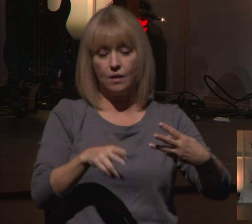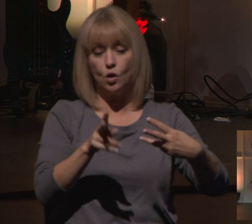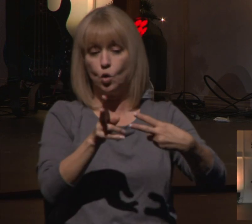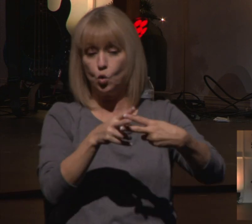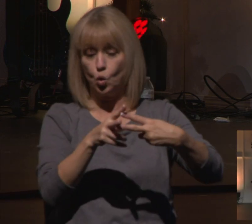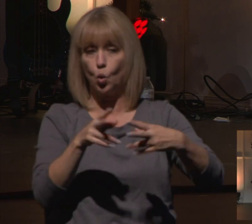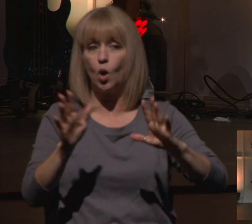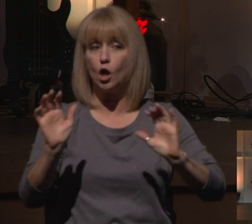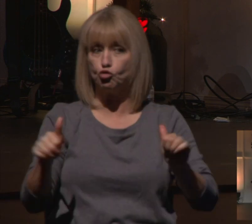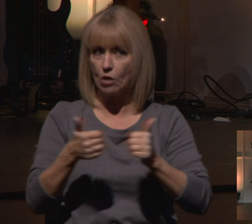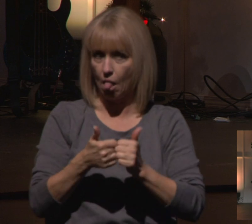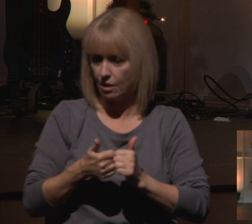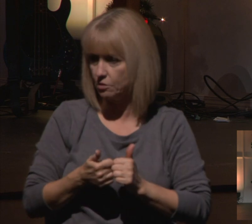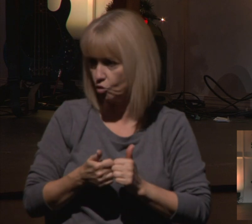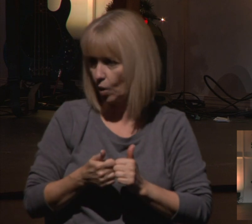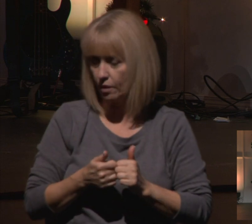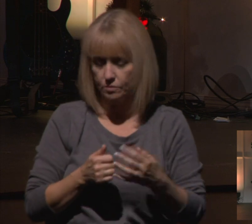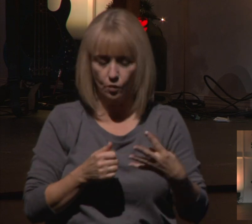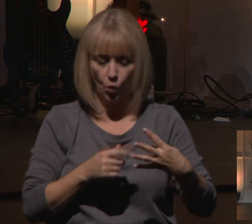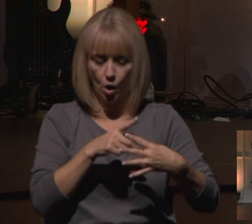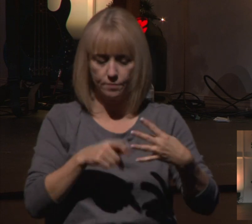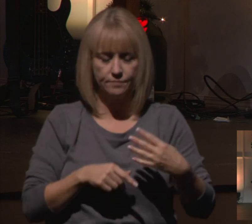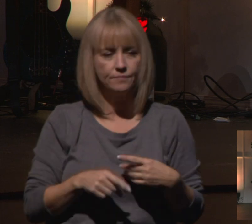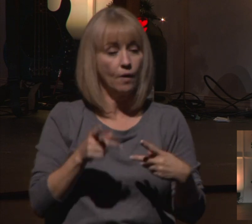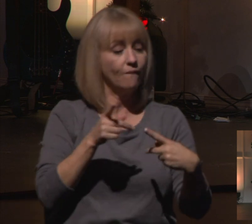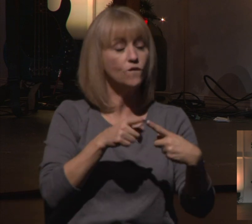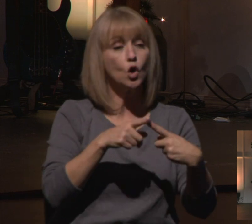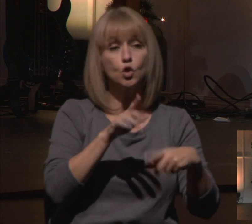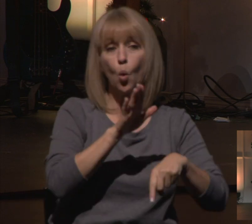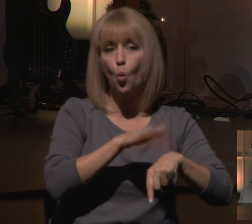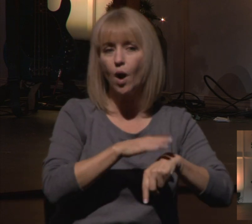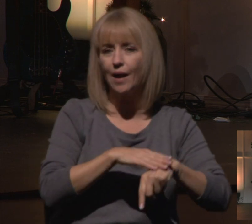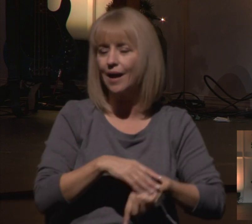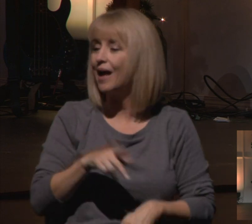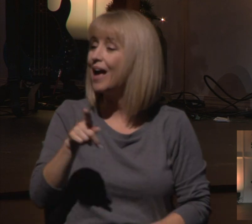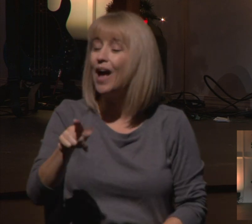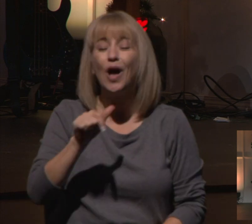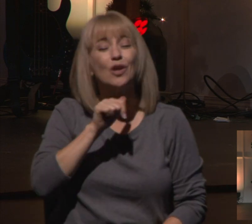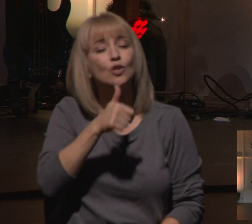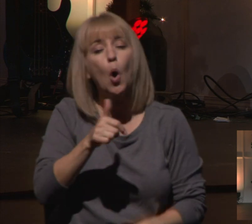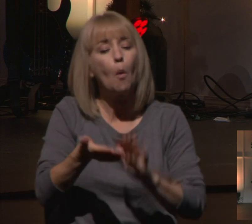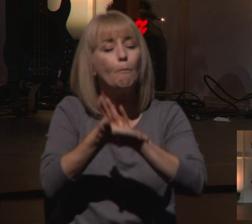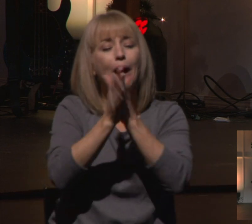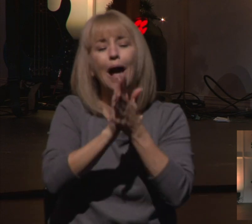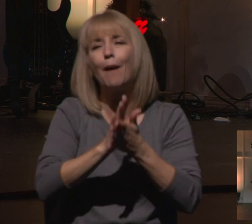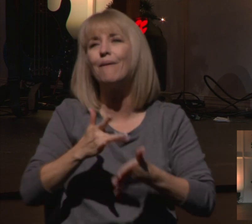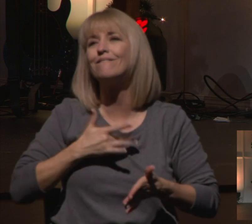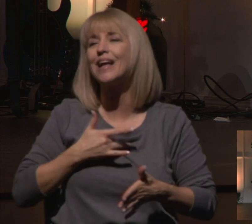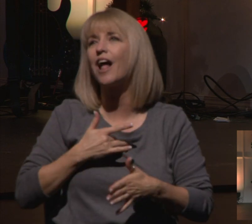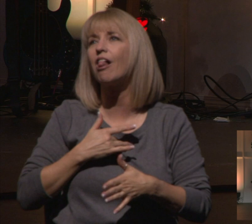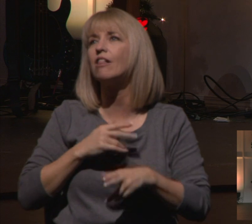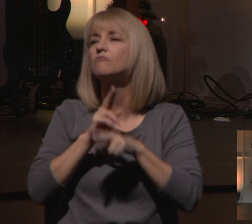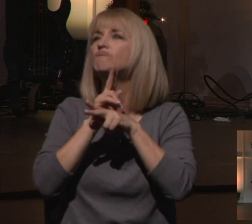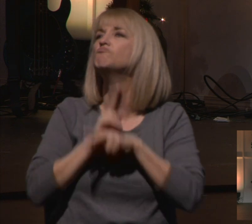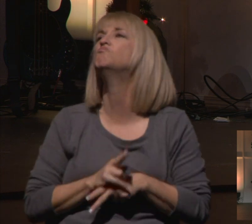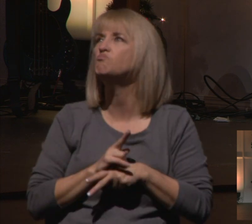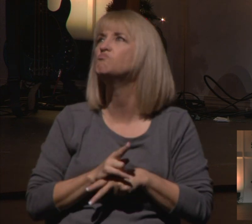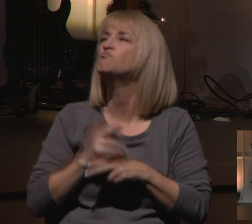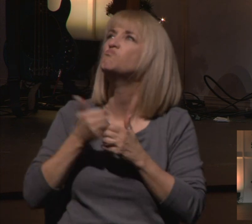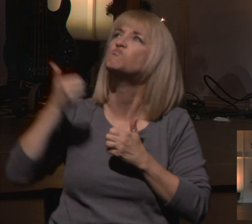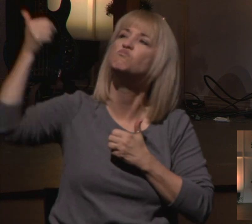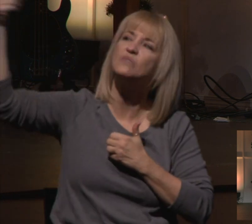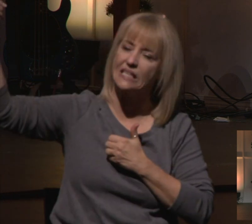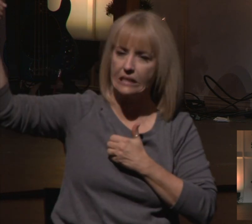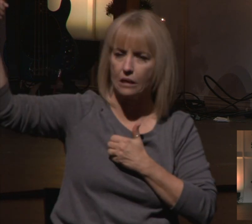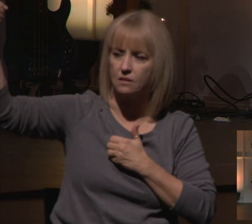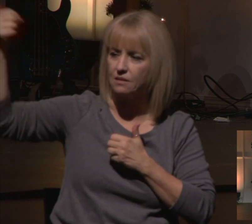this, the first warning is this. Don't get used to distance. That's the challenge I would give to the church in this season. As I look across and I